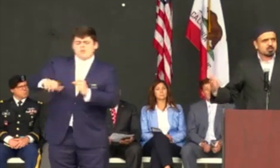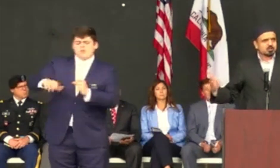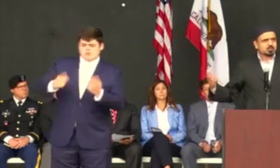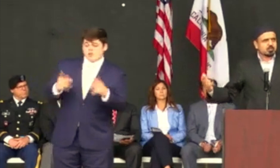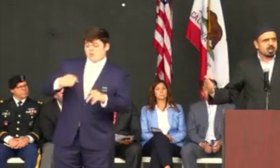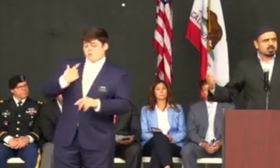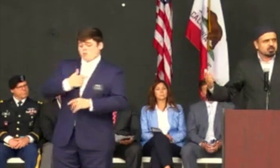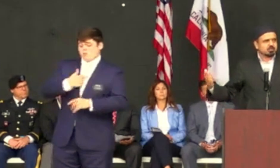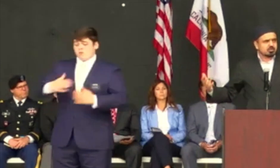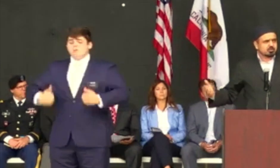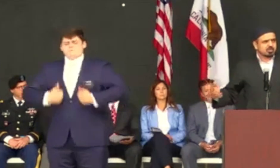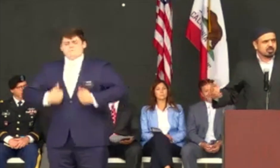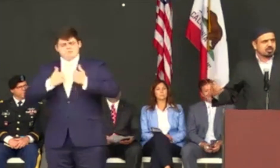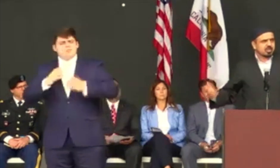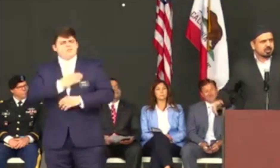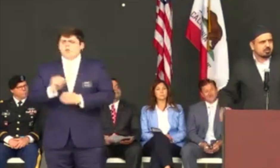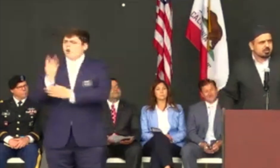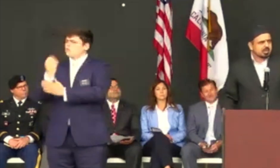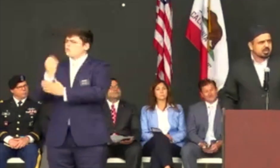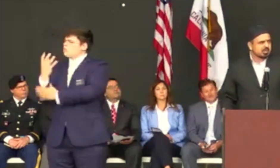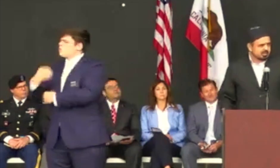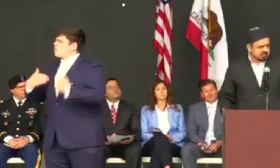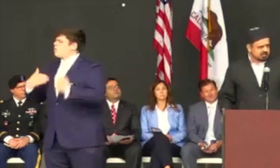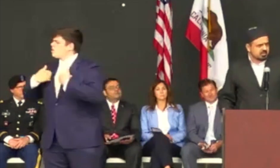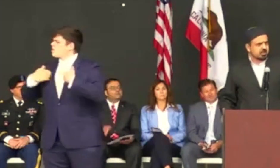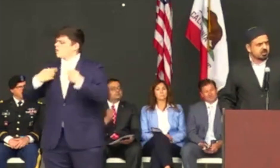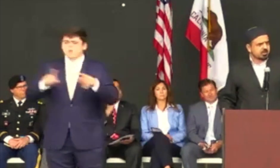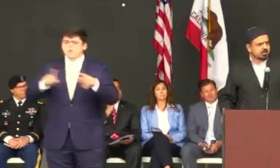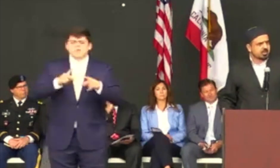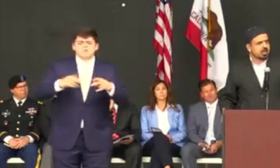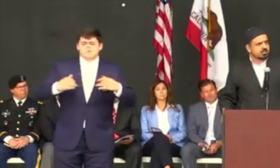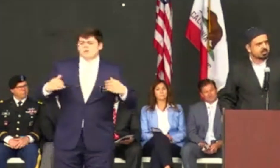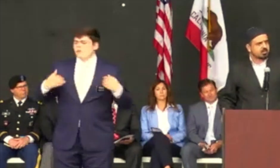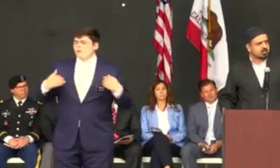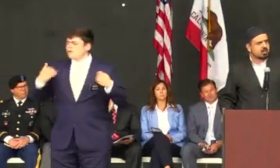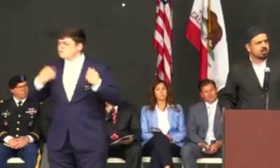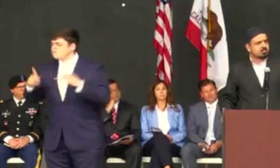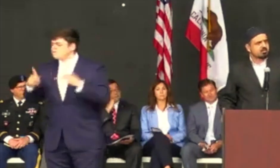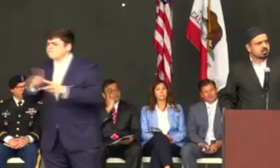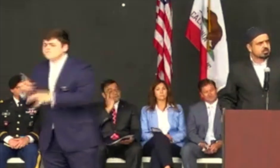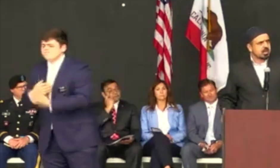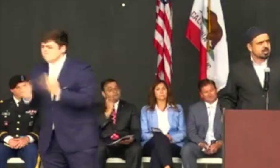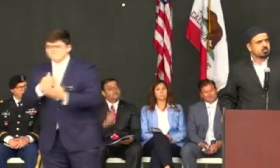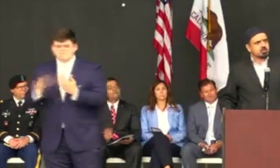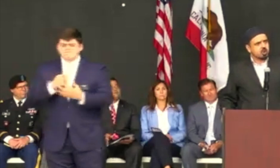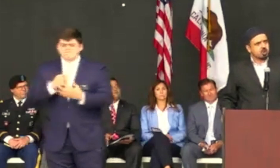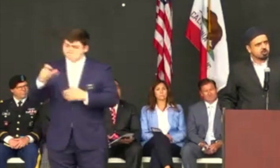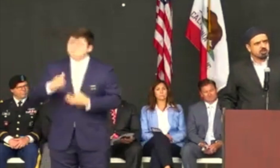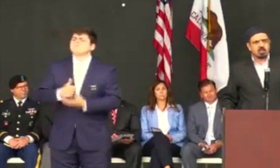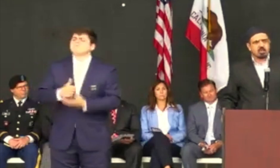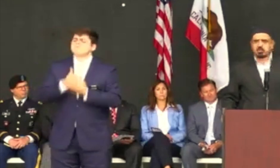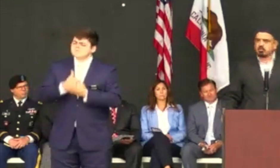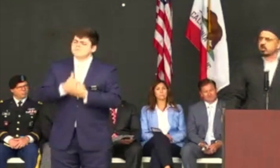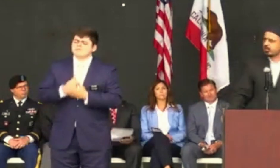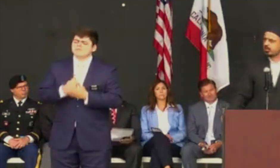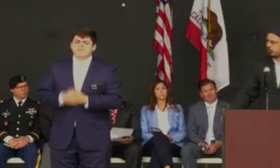to the plants, to the trees. And we are the caretaker of this planet, and we don't harm it. Thank you. Have a wonderful day.